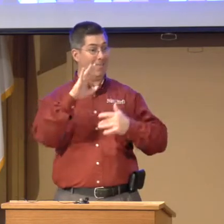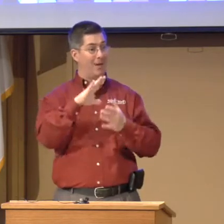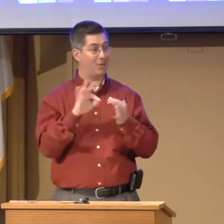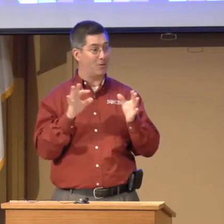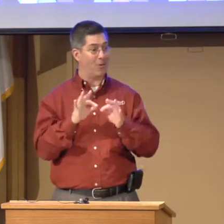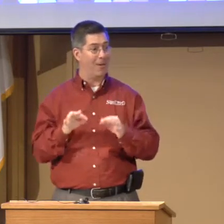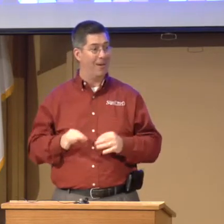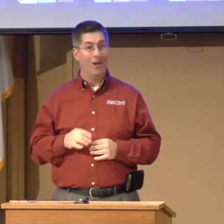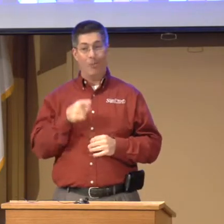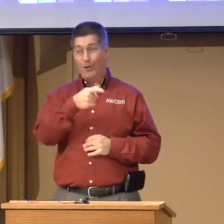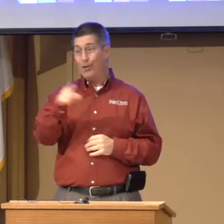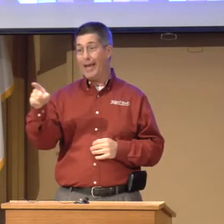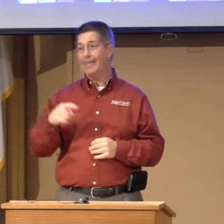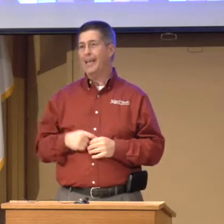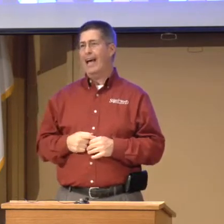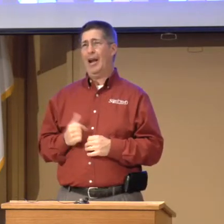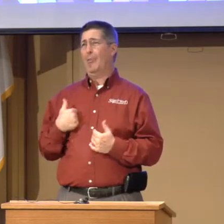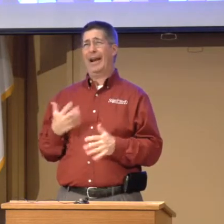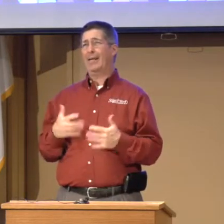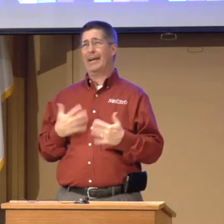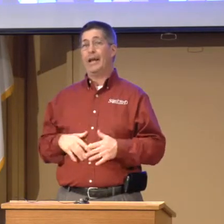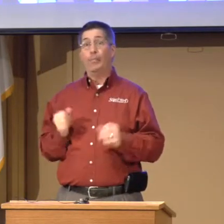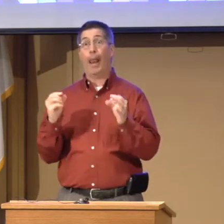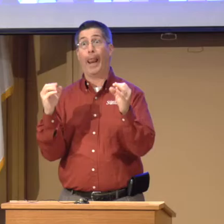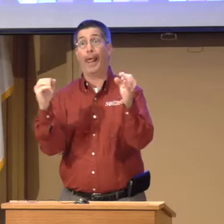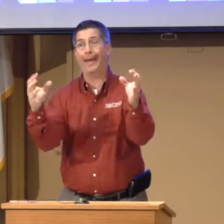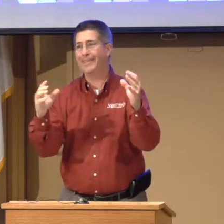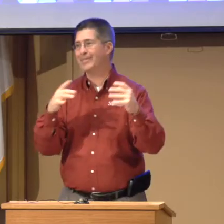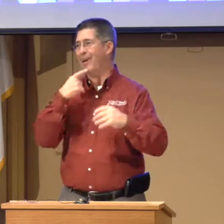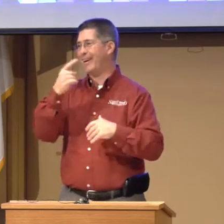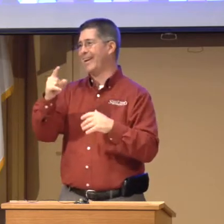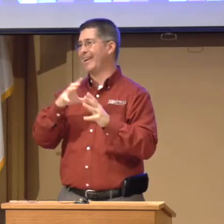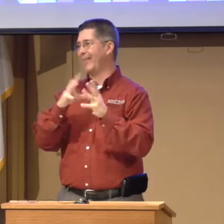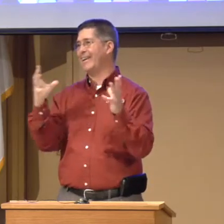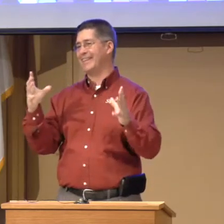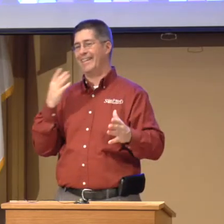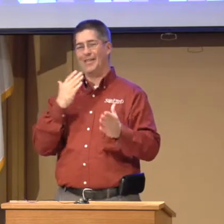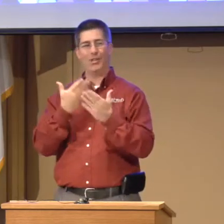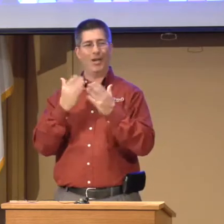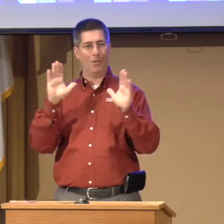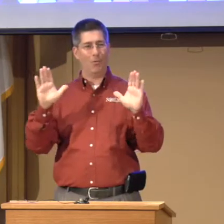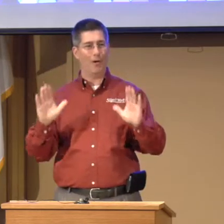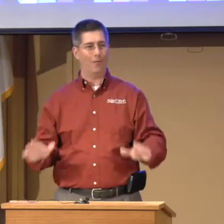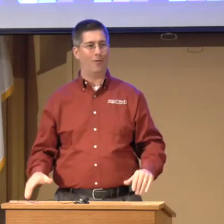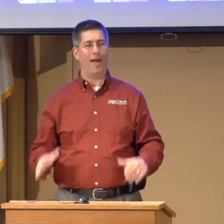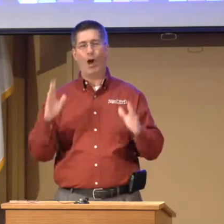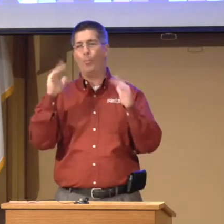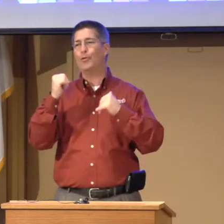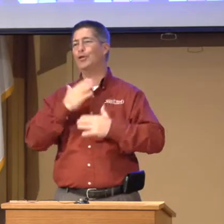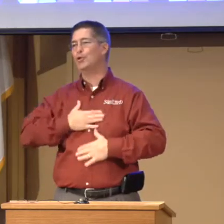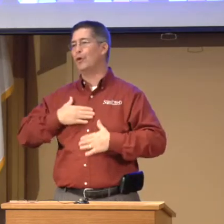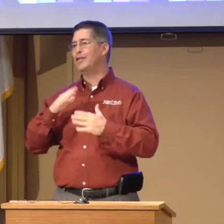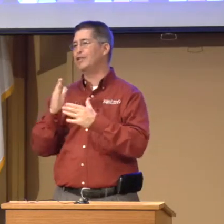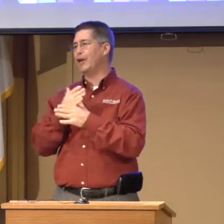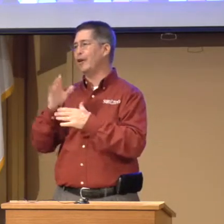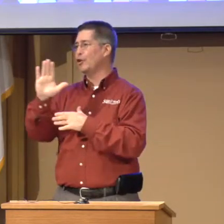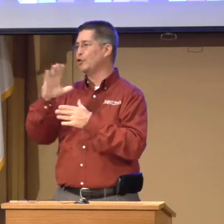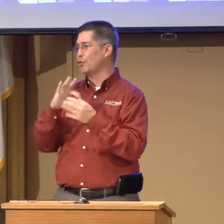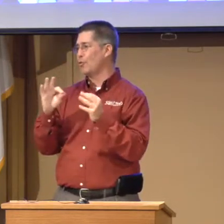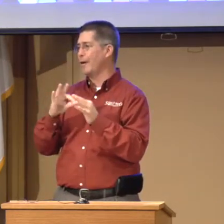about your story. When you had, I don't want to do it, you're talking like crazy, and that's good and wonderful. I hope you enjoyed sharing your story